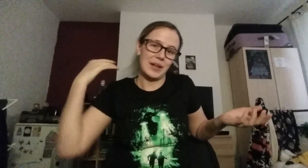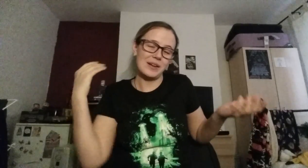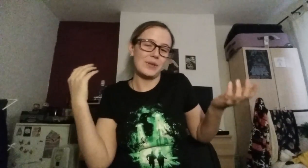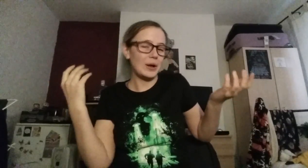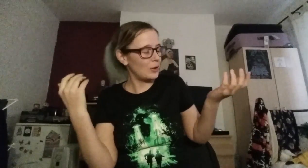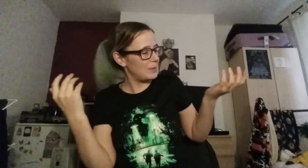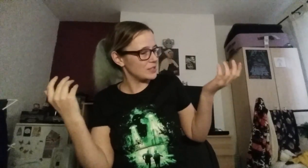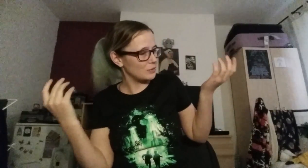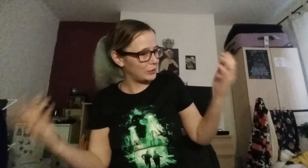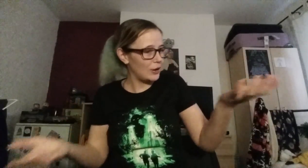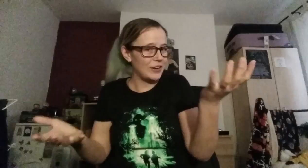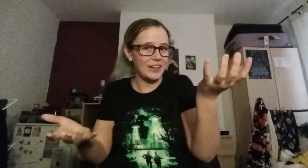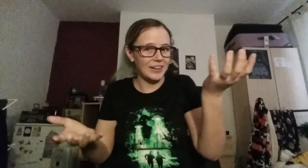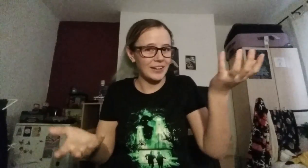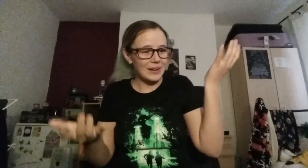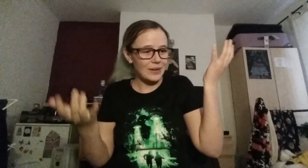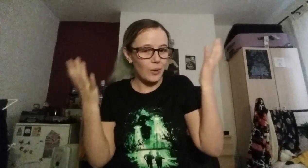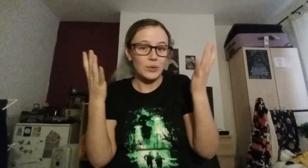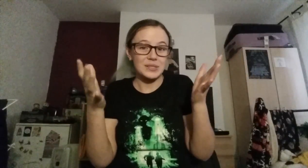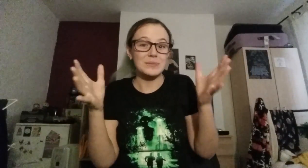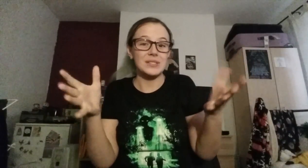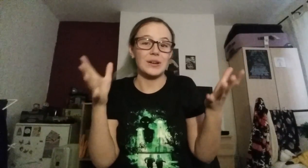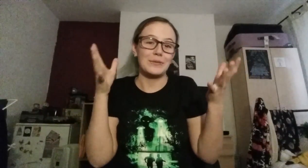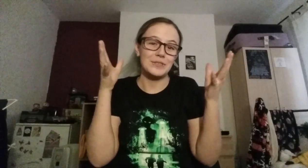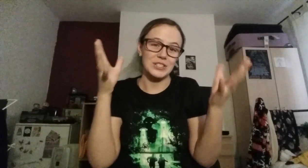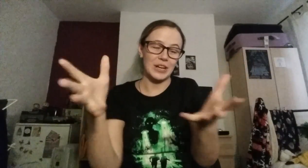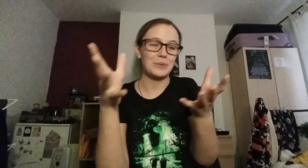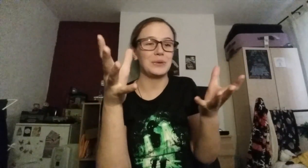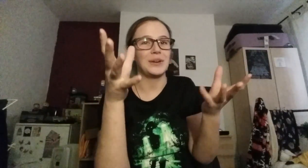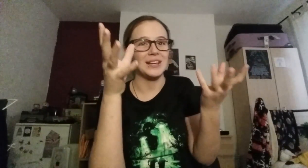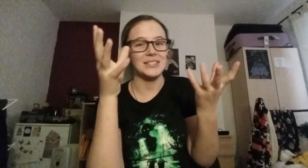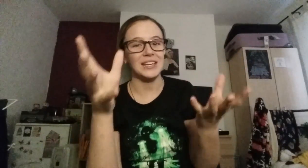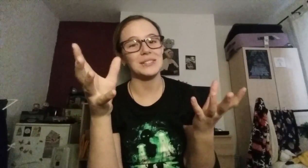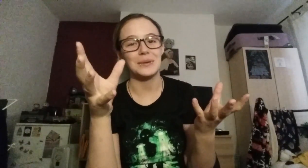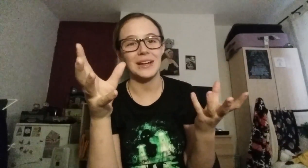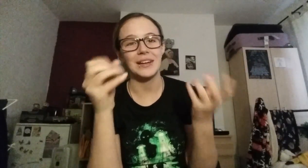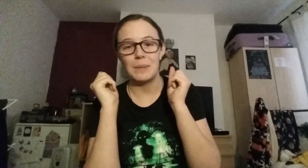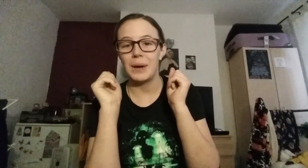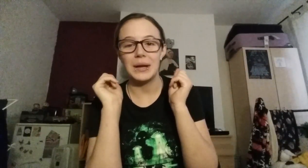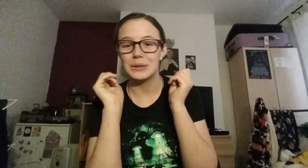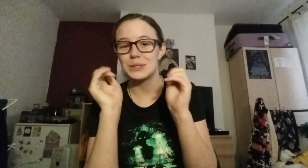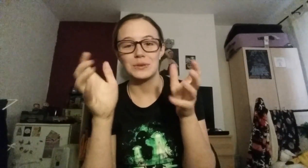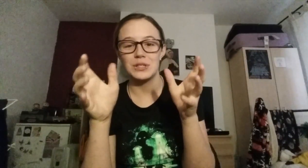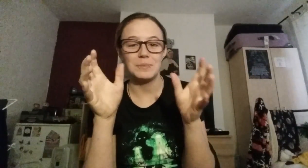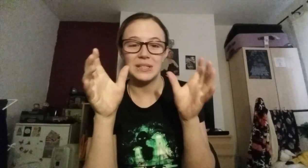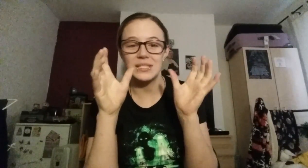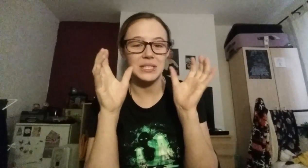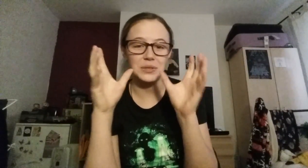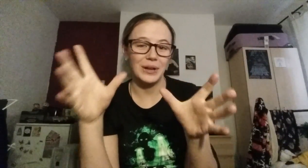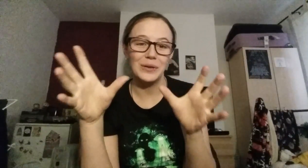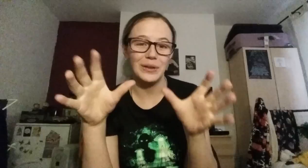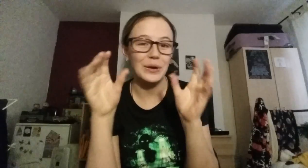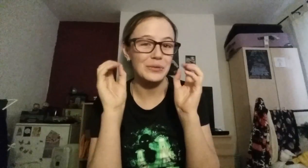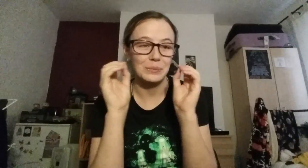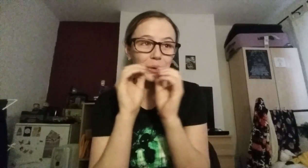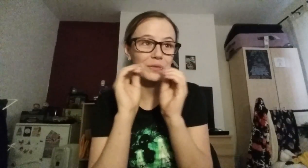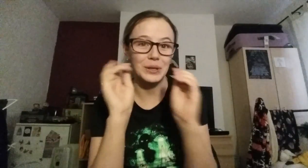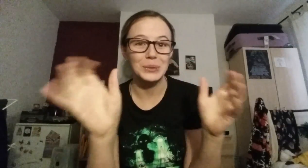will have a whole bunch of learning and awesome stuff to share with you guys next week. I might also just be in sensory overload from all of the cool